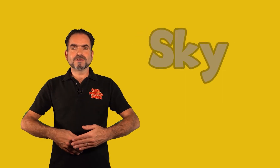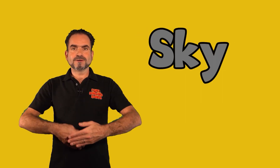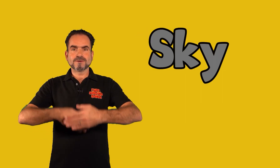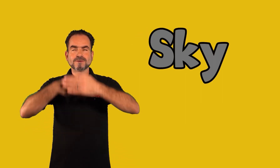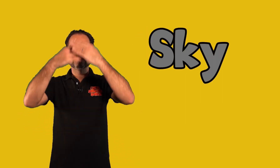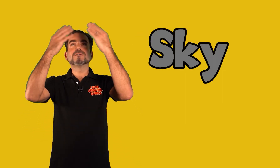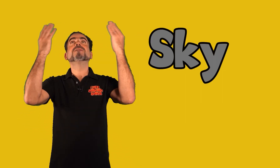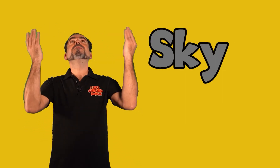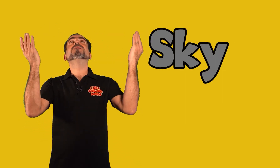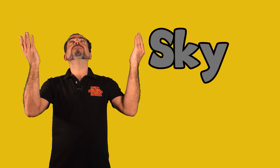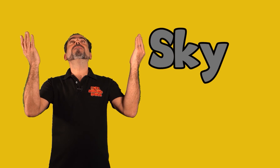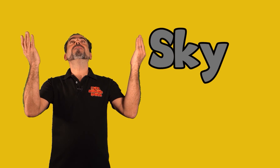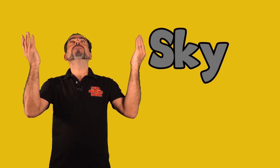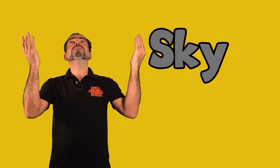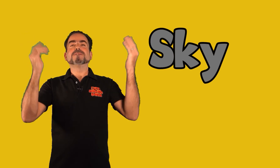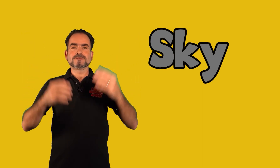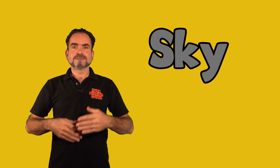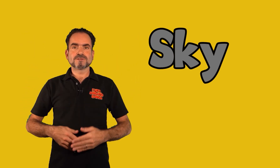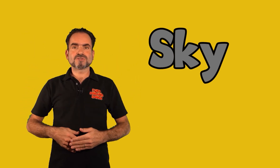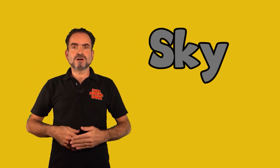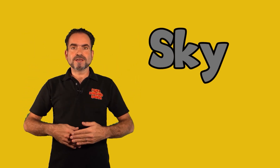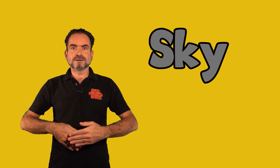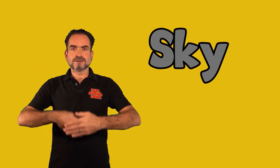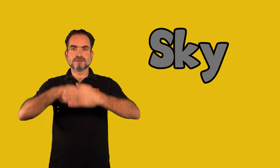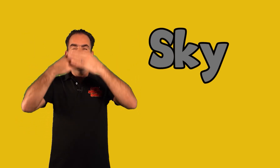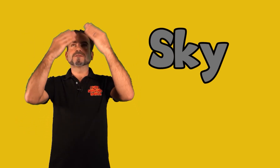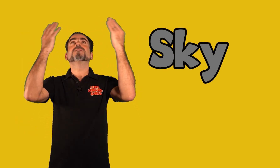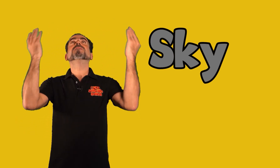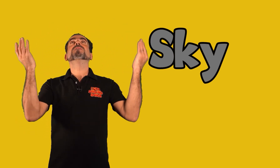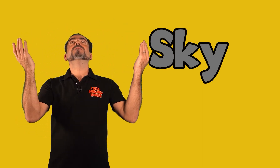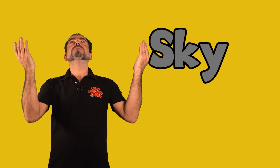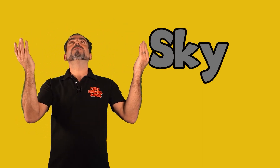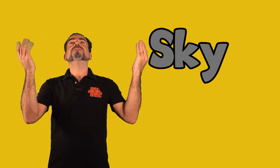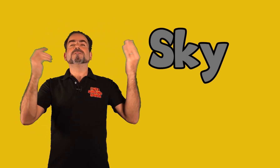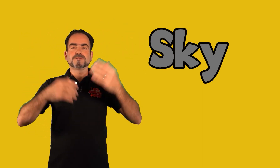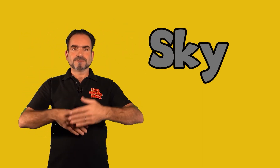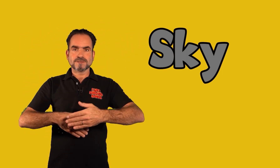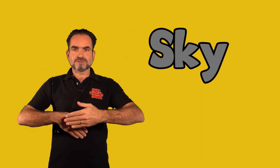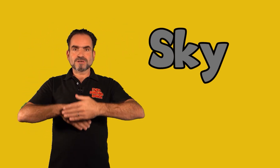sky sky